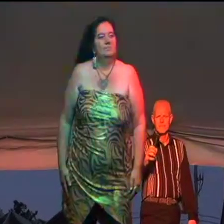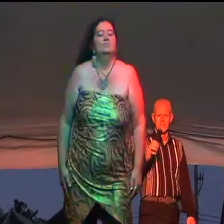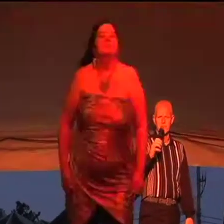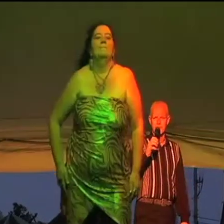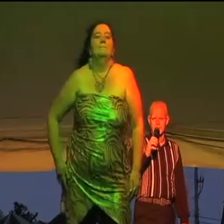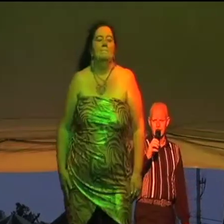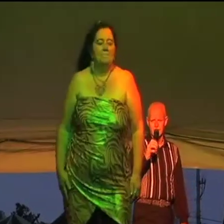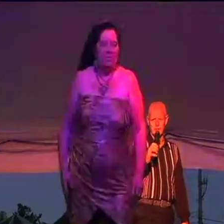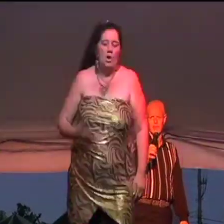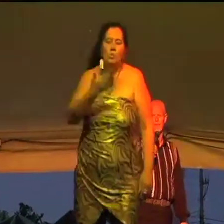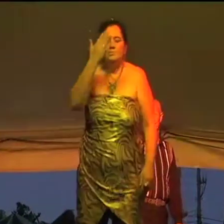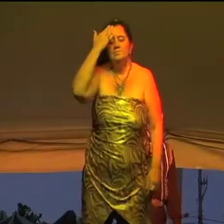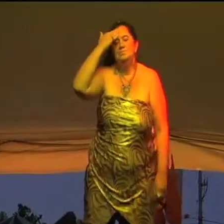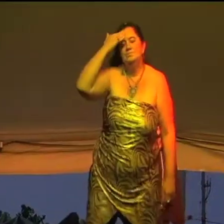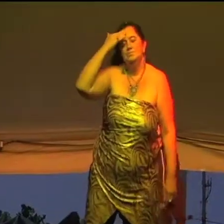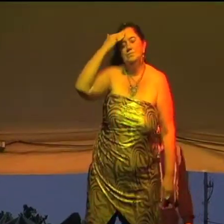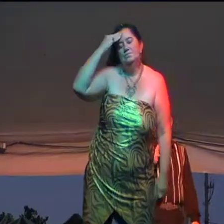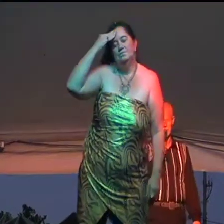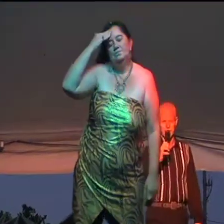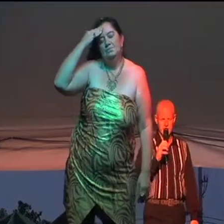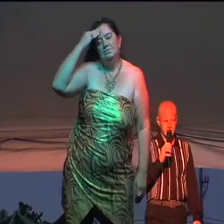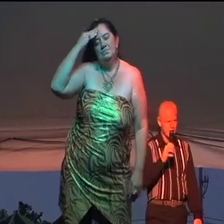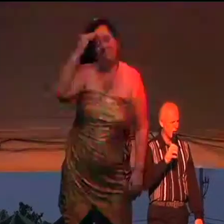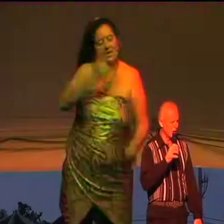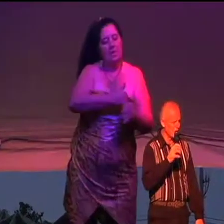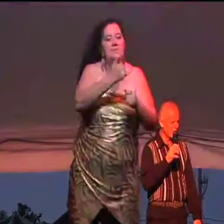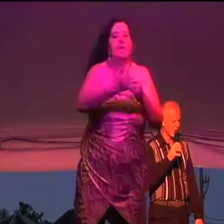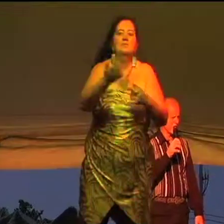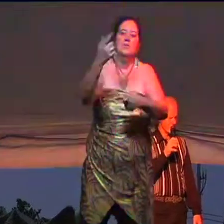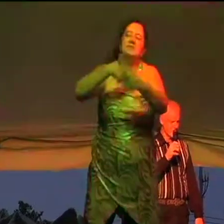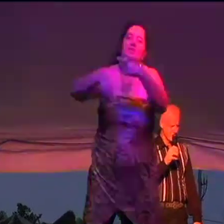You know I made it back to Greystone